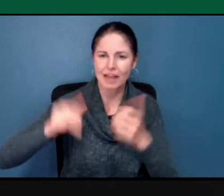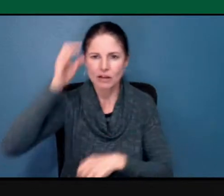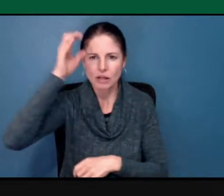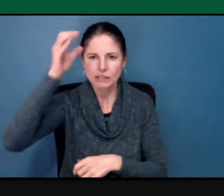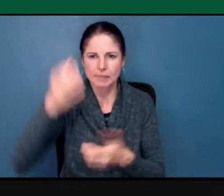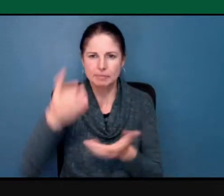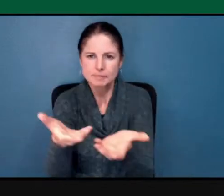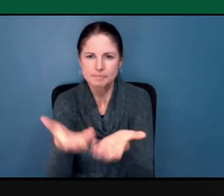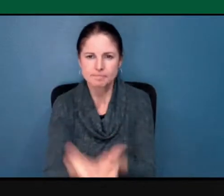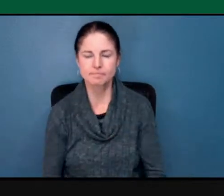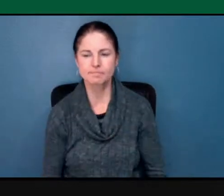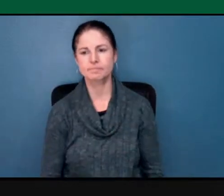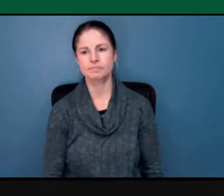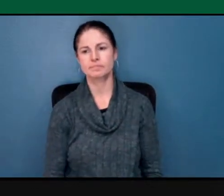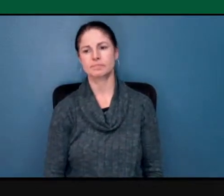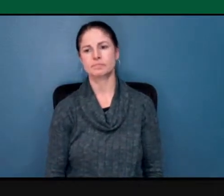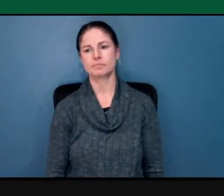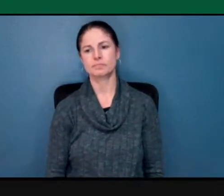I'll answer that.